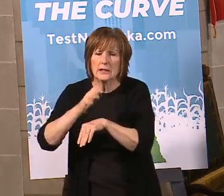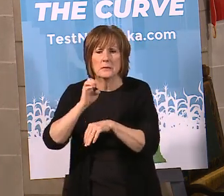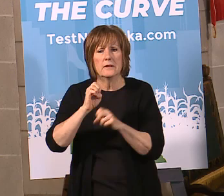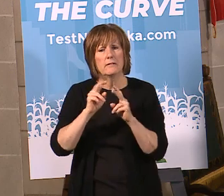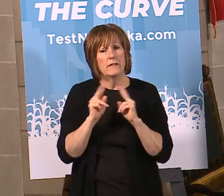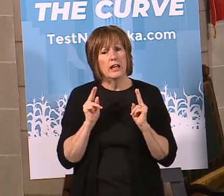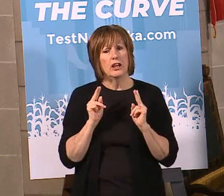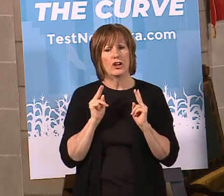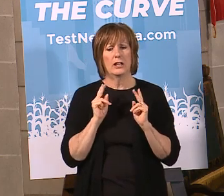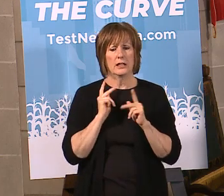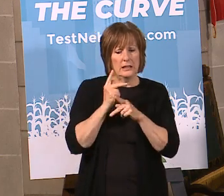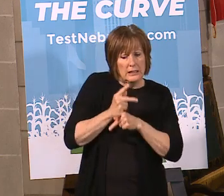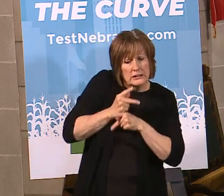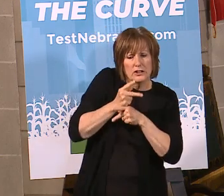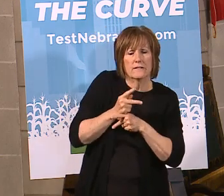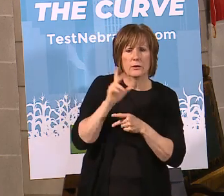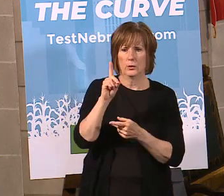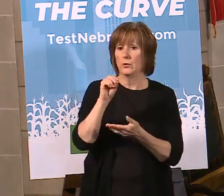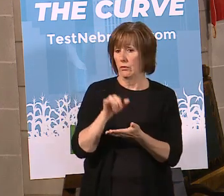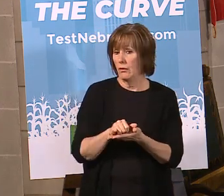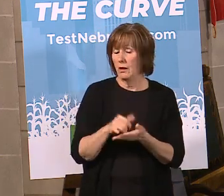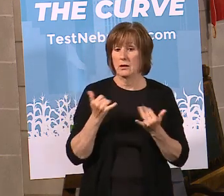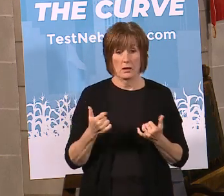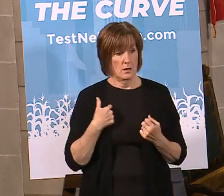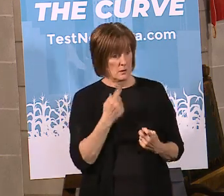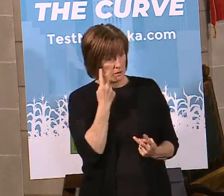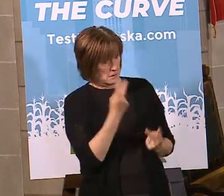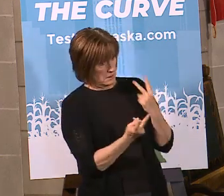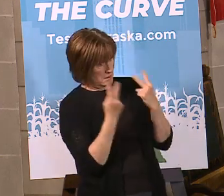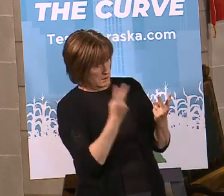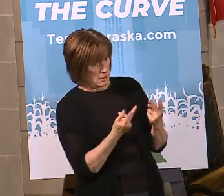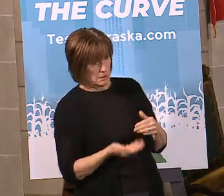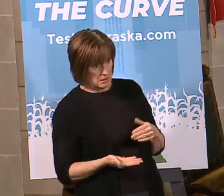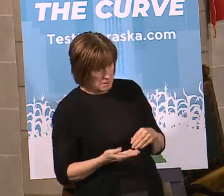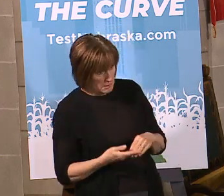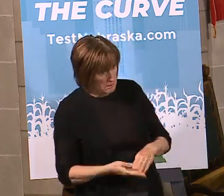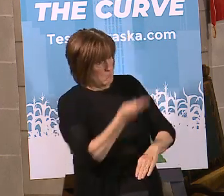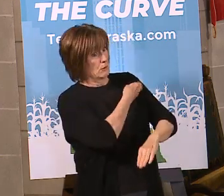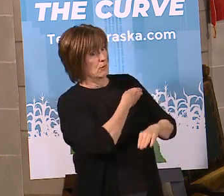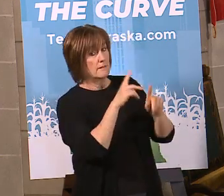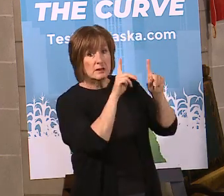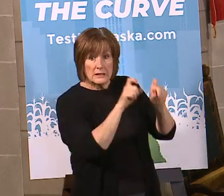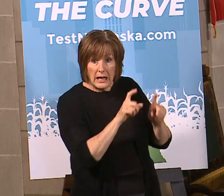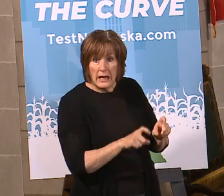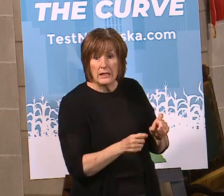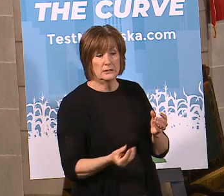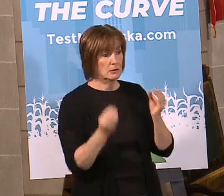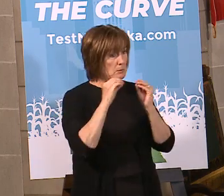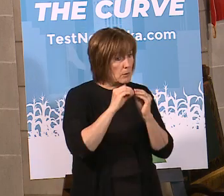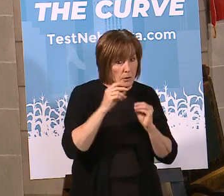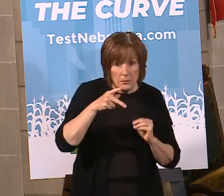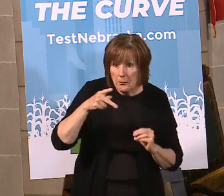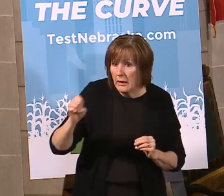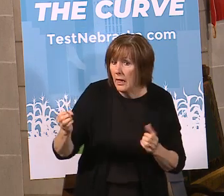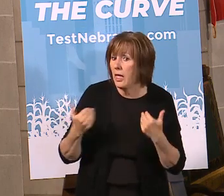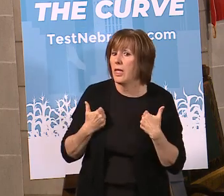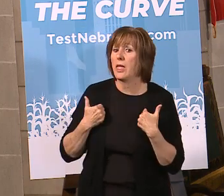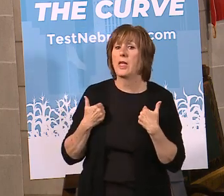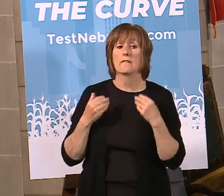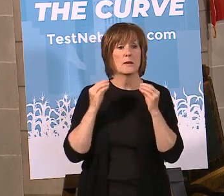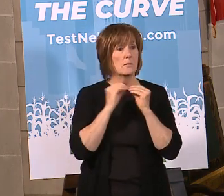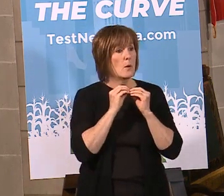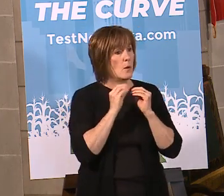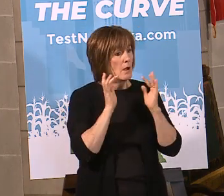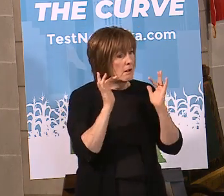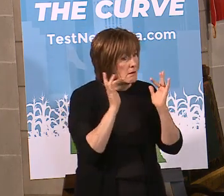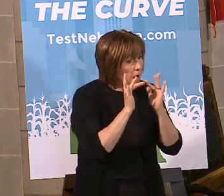conservative in doing that. Now, as we see ramped up testing and so forth and the fact that we've got more PPE and we're going to do more contact